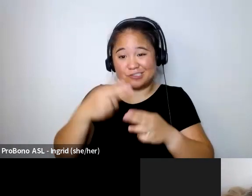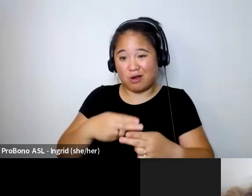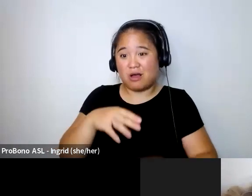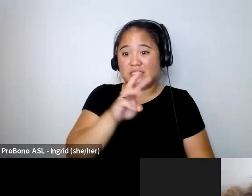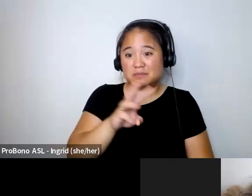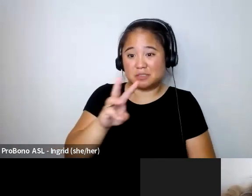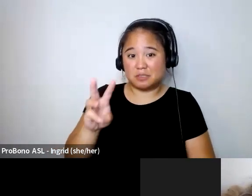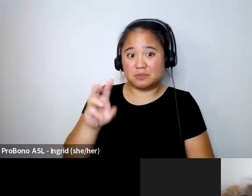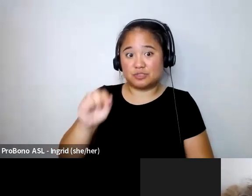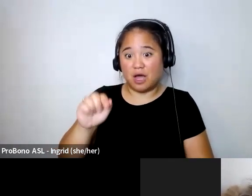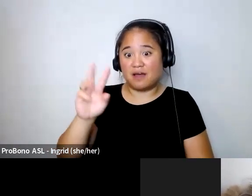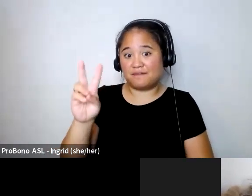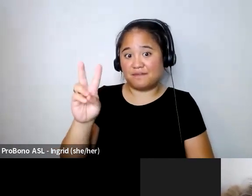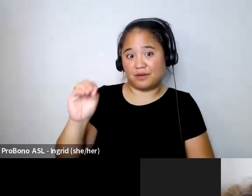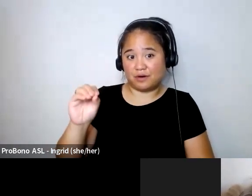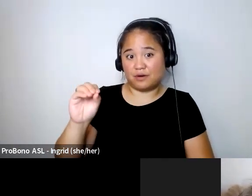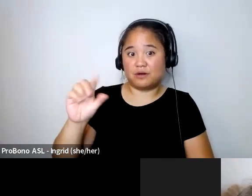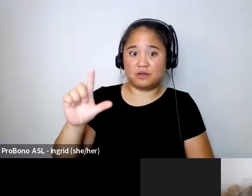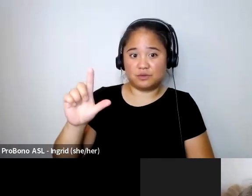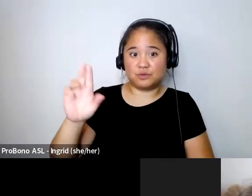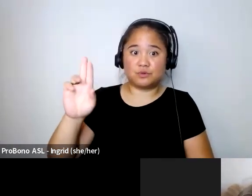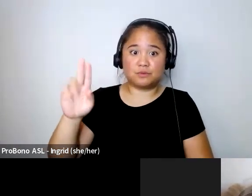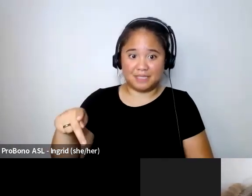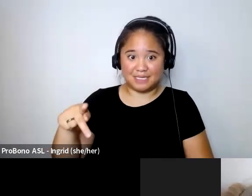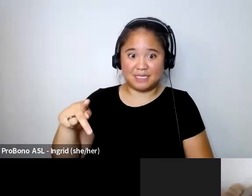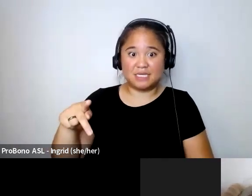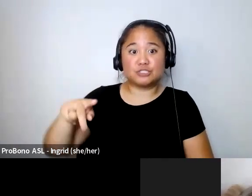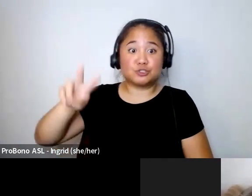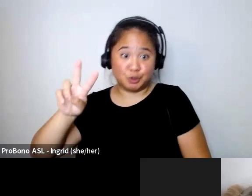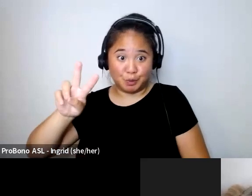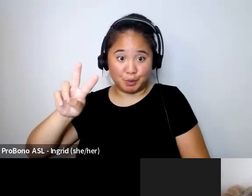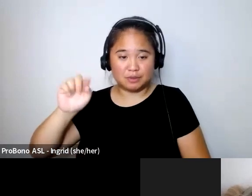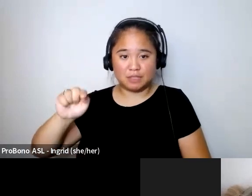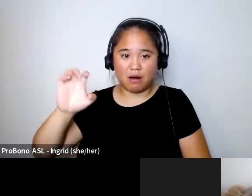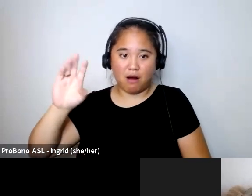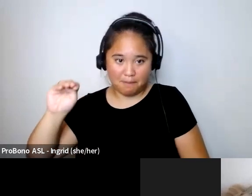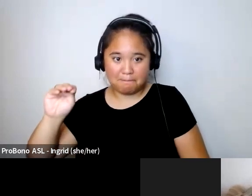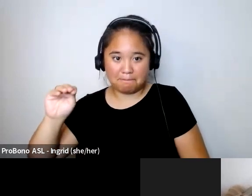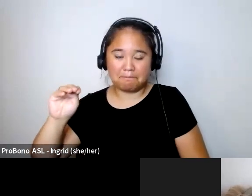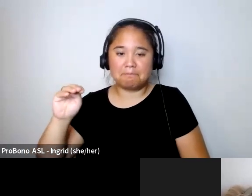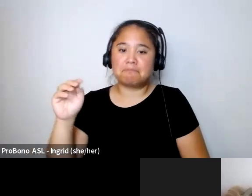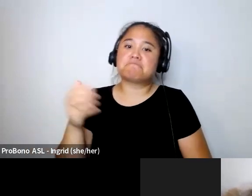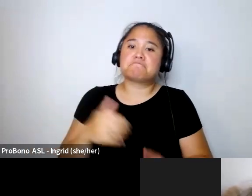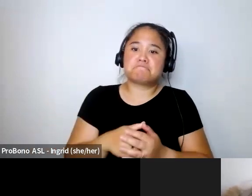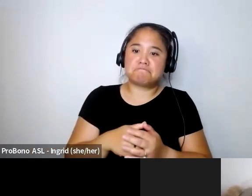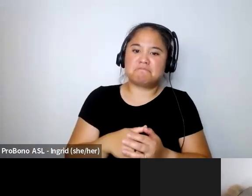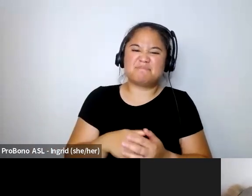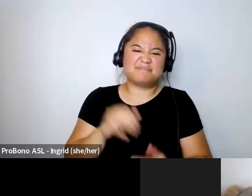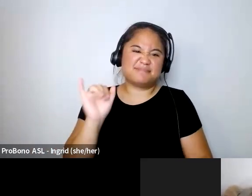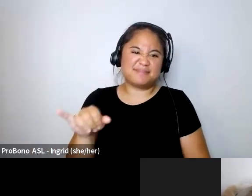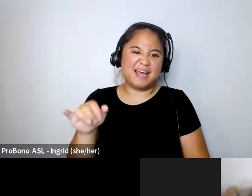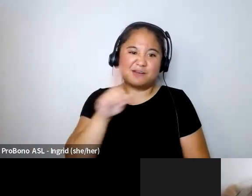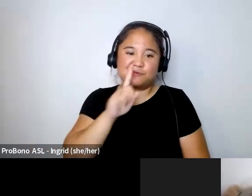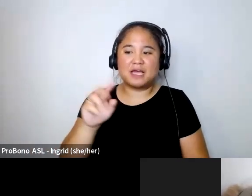dot v o l u p and then the number two dot com um and that's like